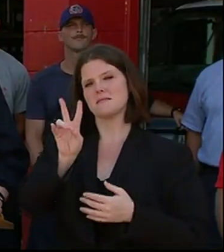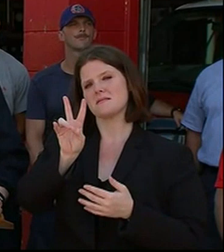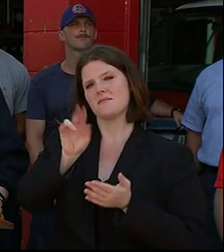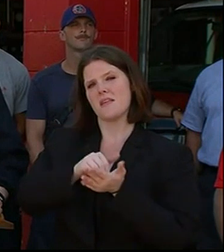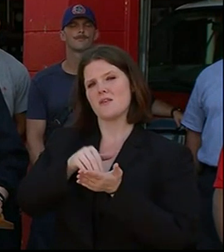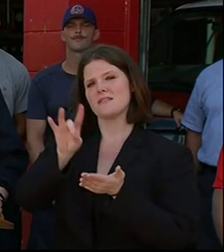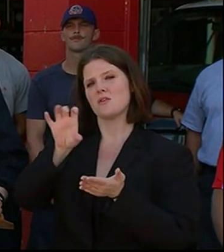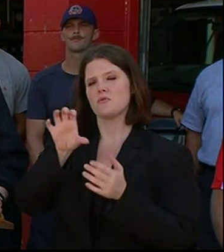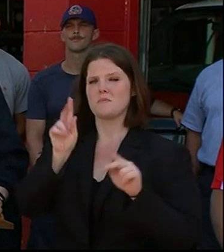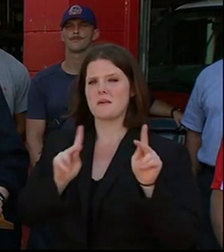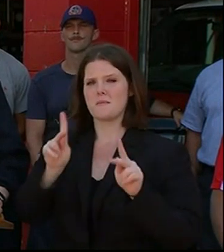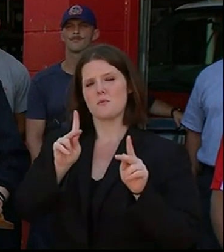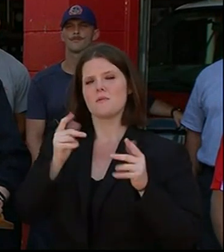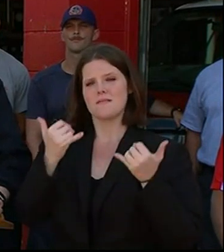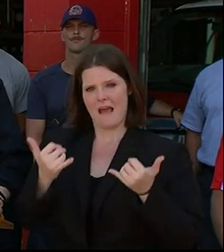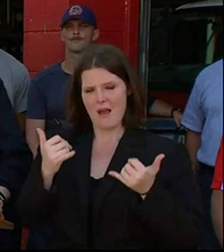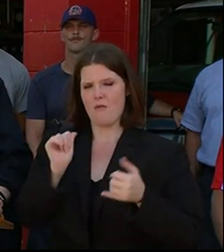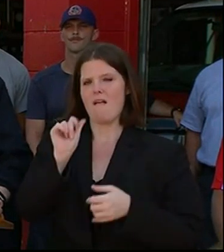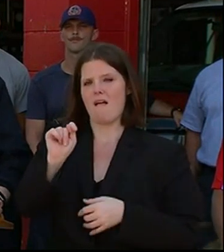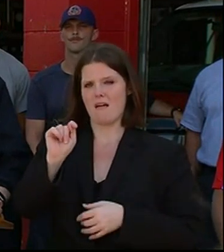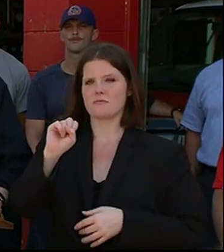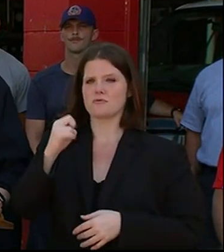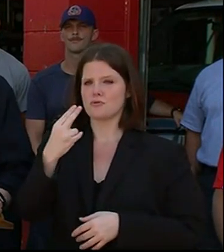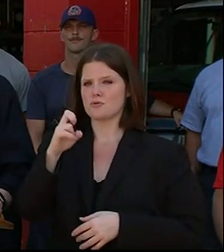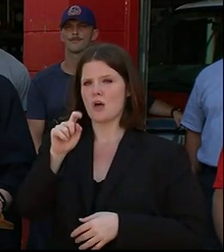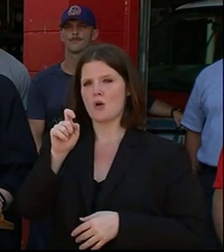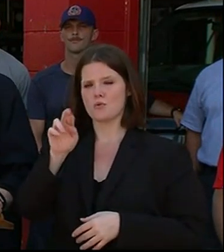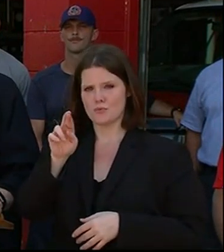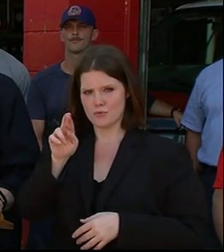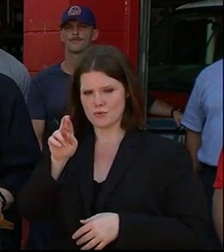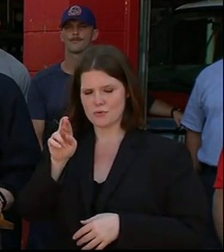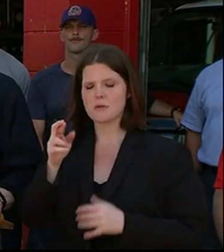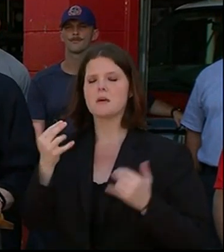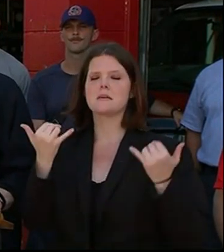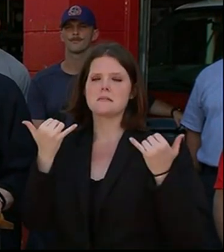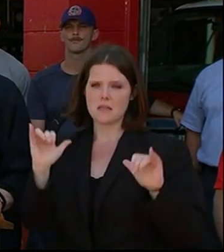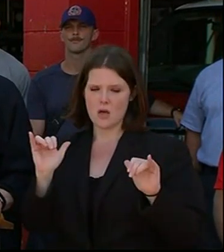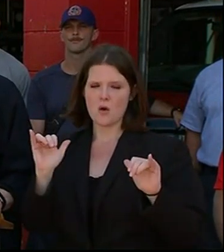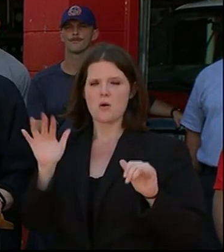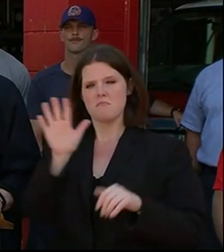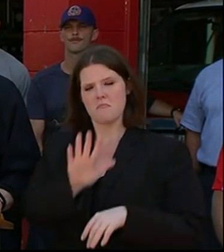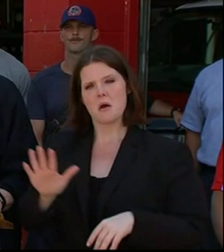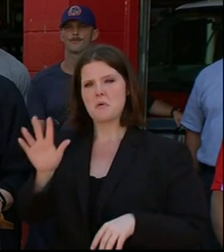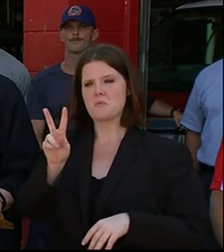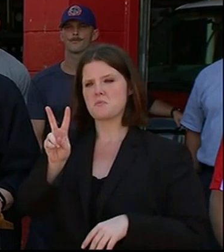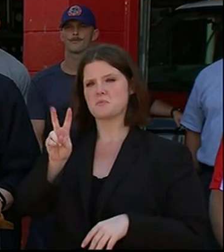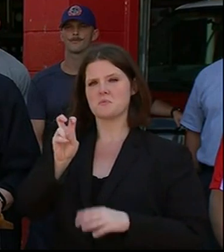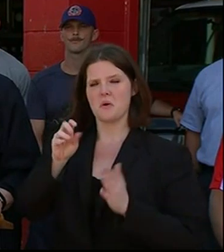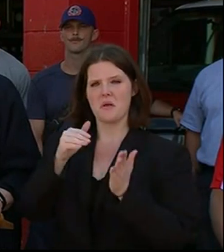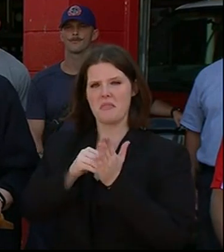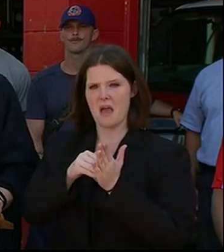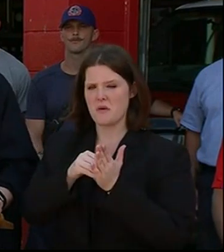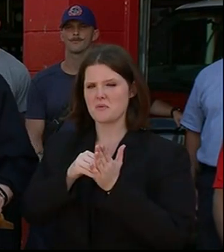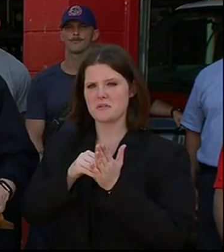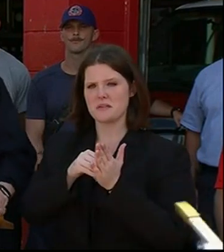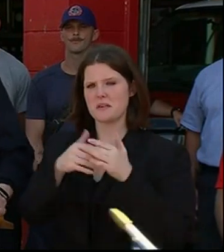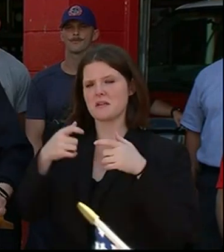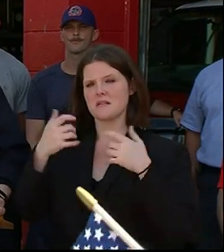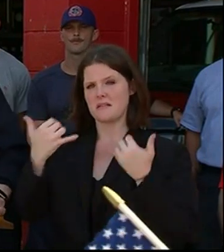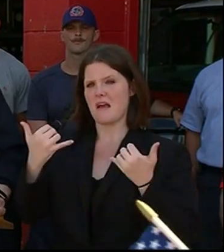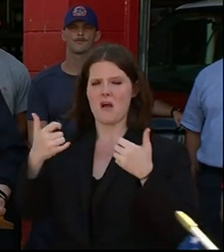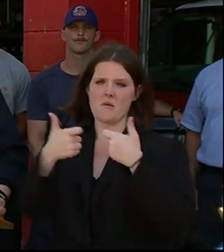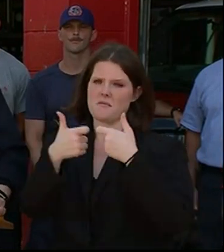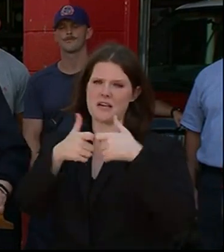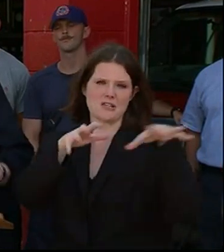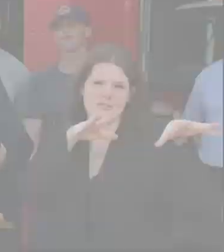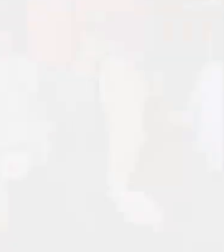now in those shelters. We still have close to 200,000 people who are